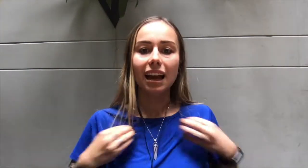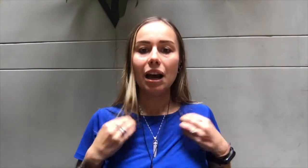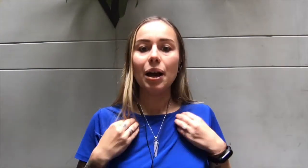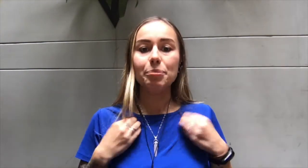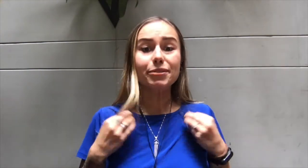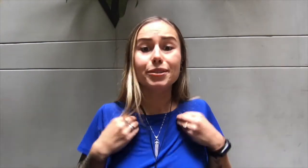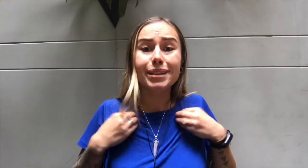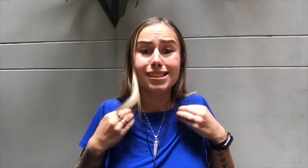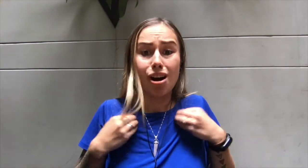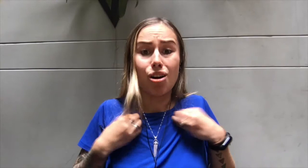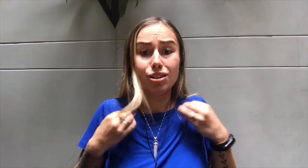But for me, it's hard.